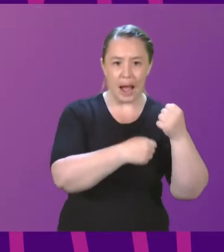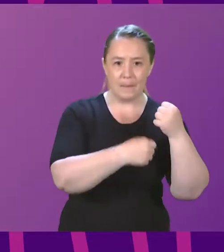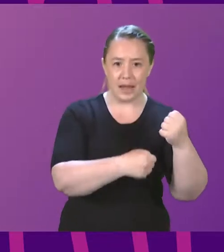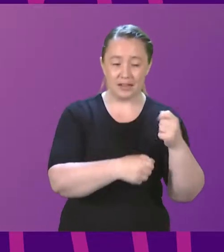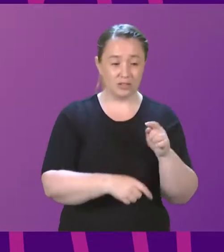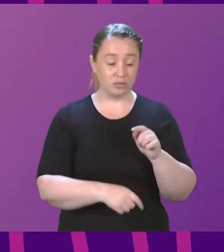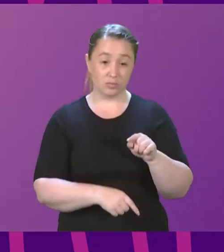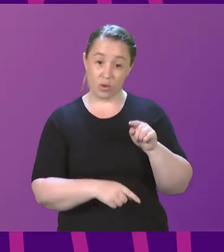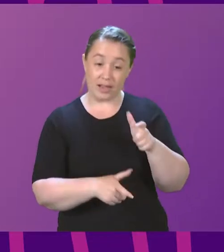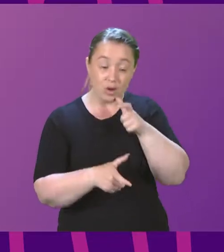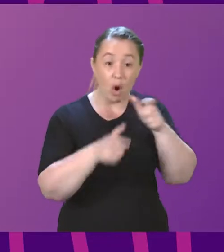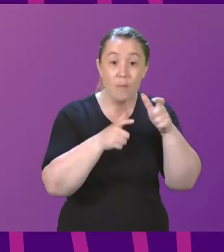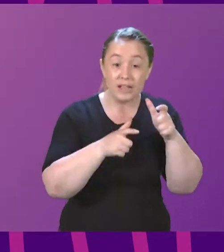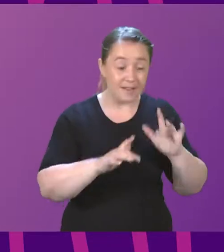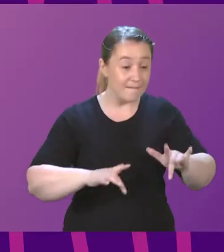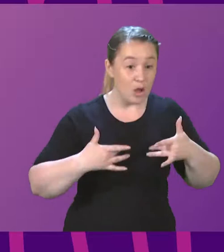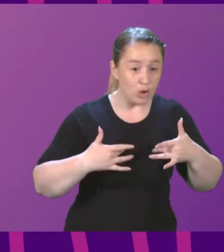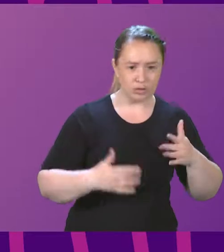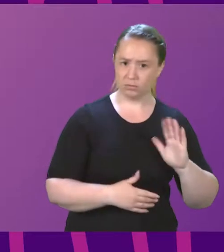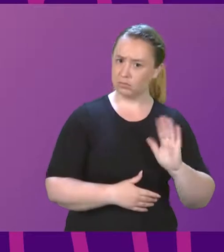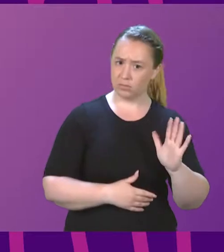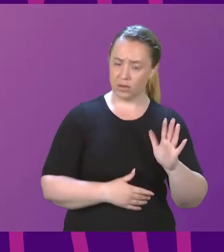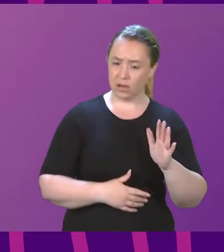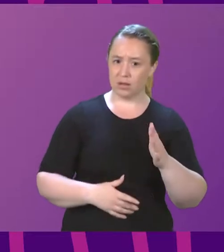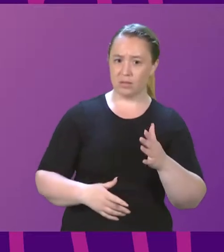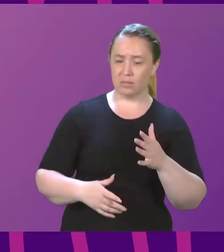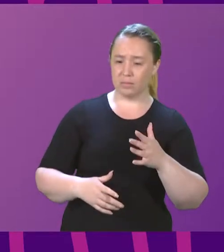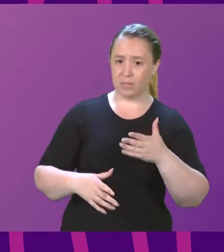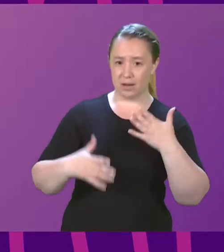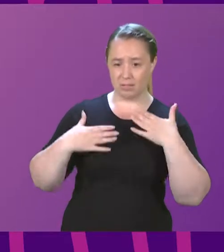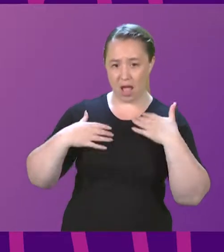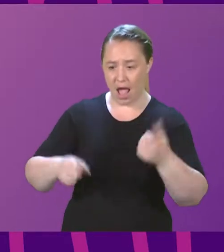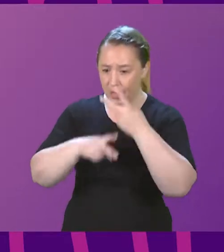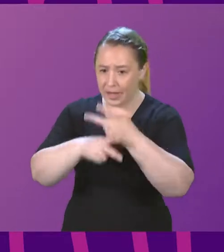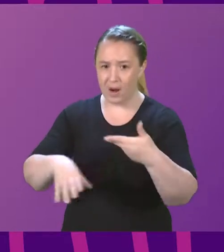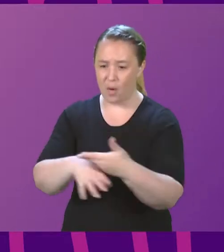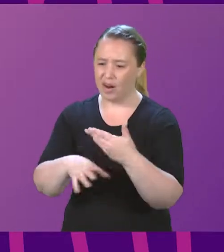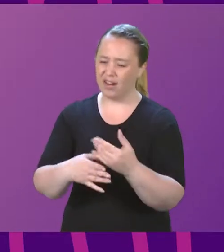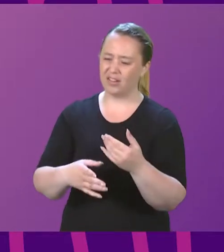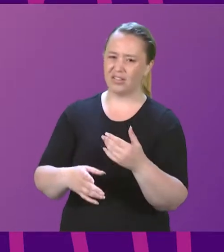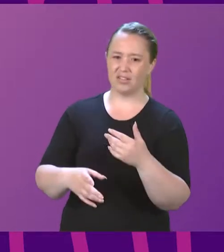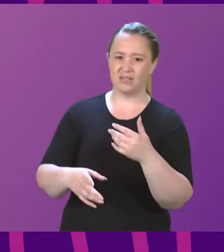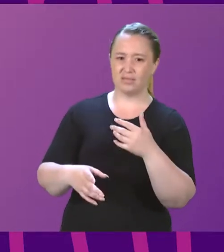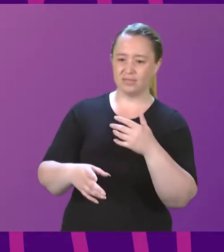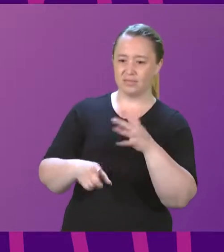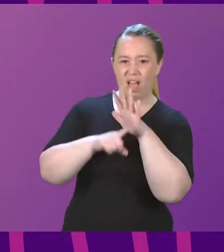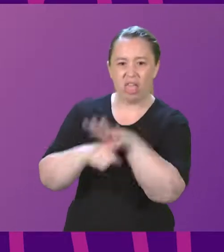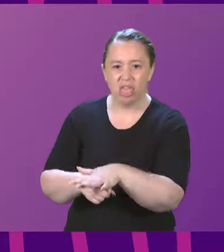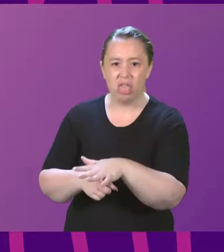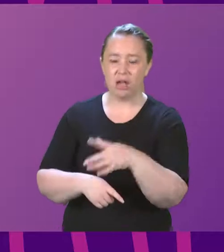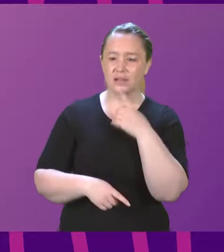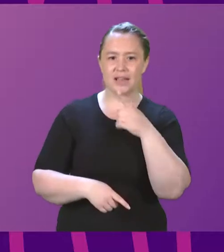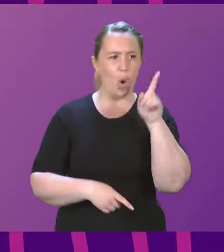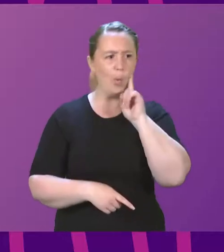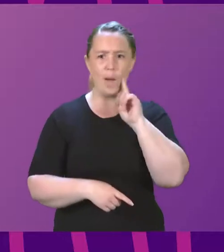It is disinformation. He is talking down health care workers. He is claiming that women do not have informed consent. And we have already